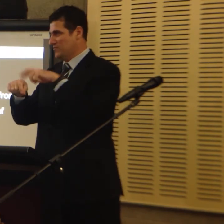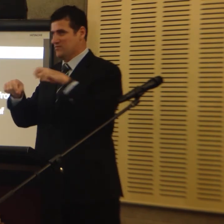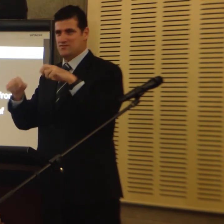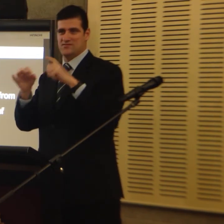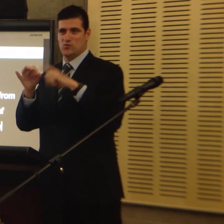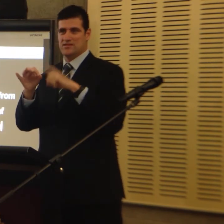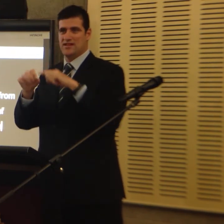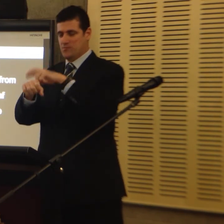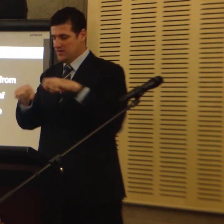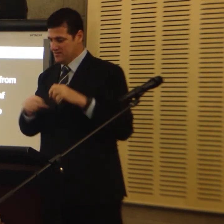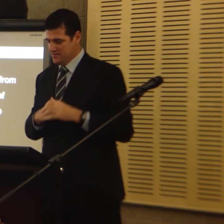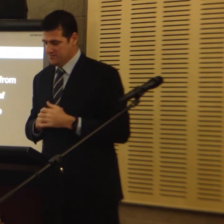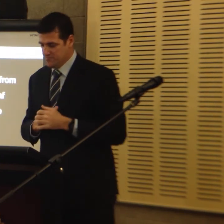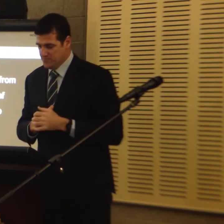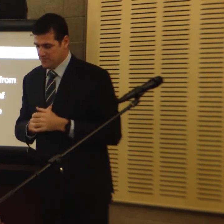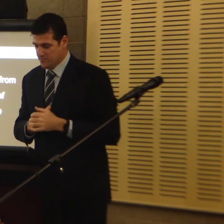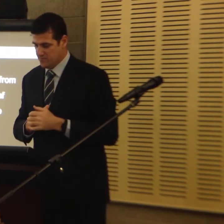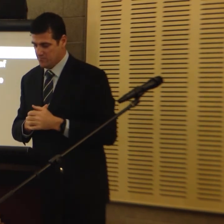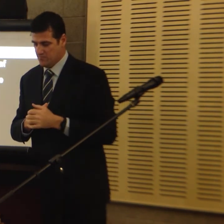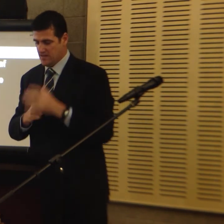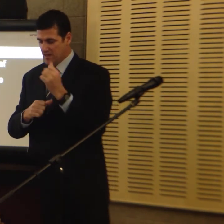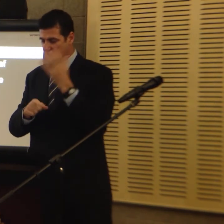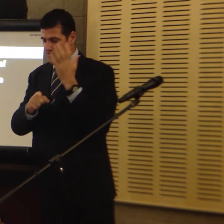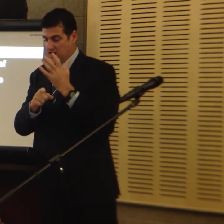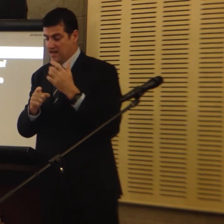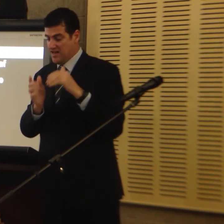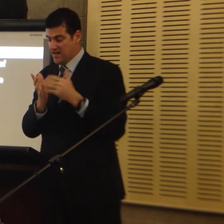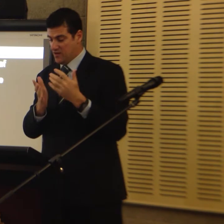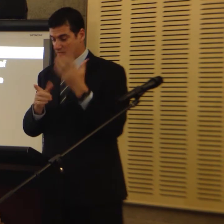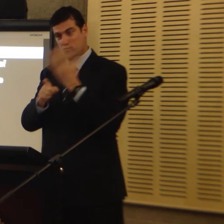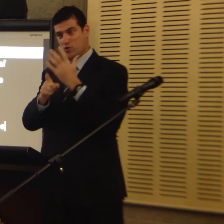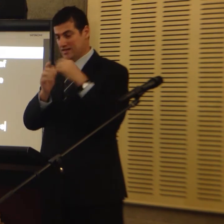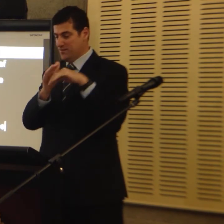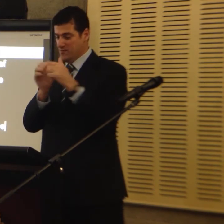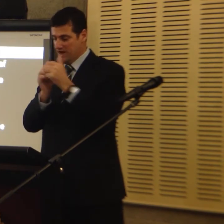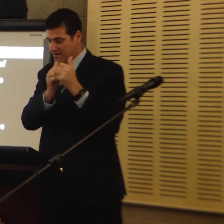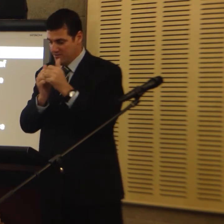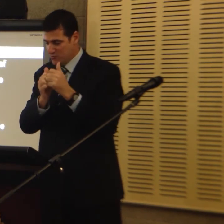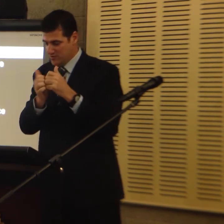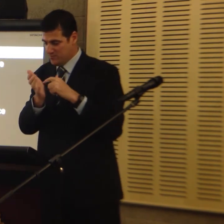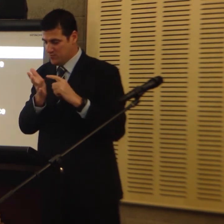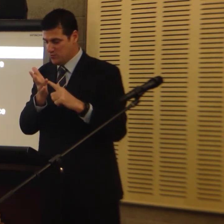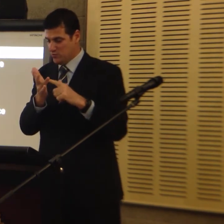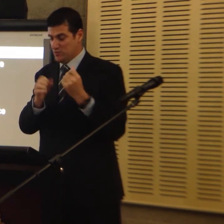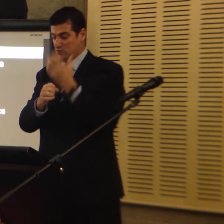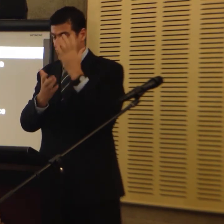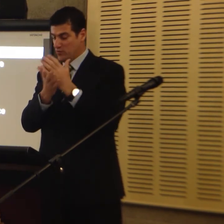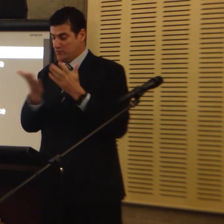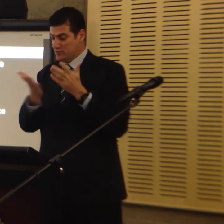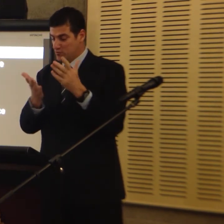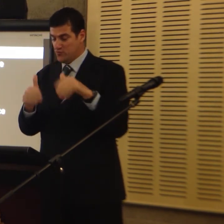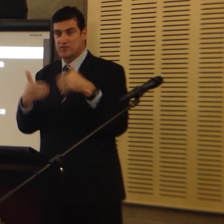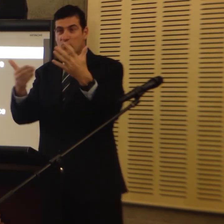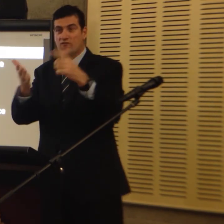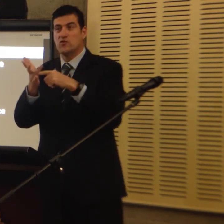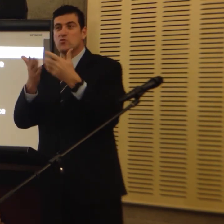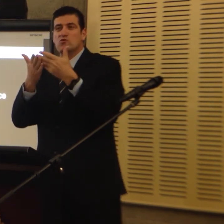Government. And I would like to thank the Police for their efforts in this. Due to those partnership efforts,